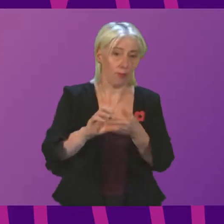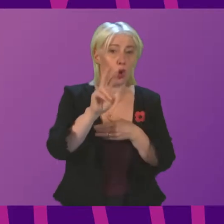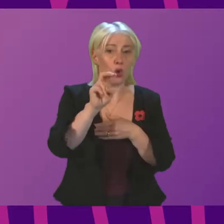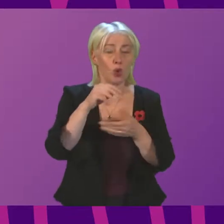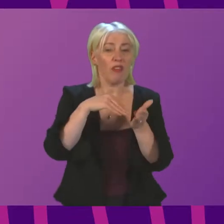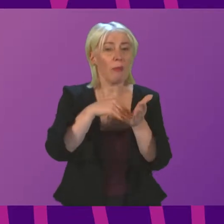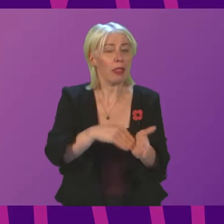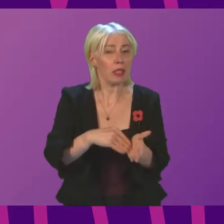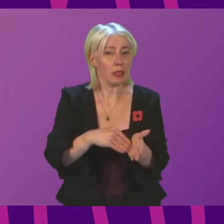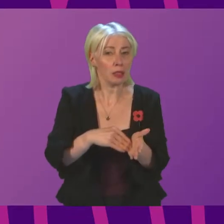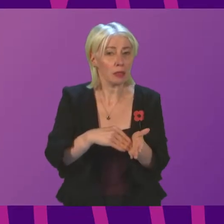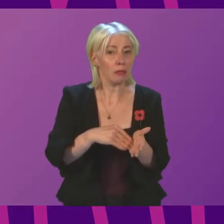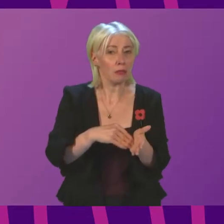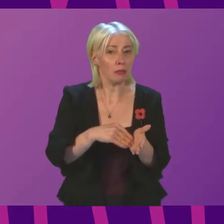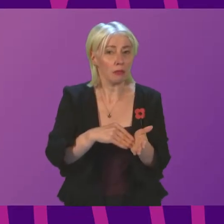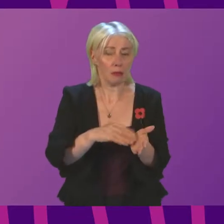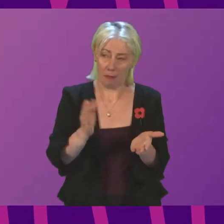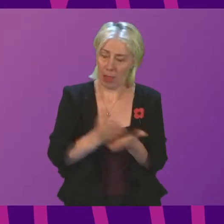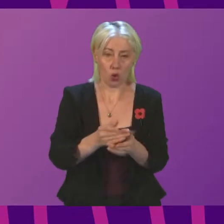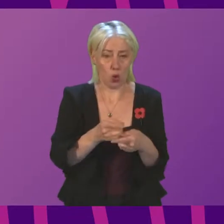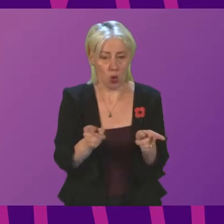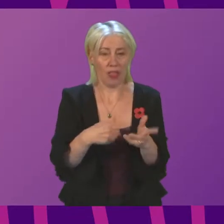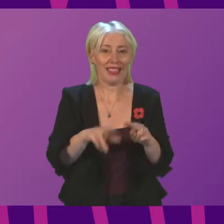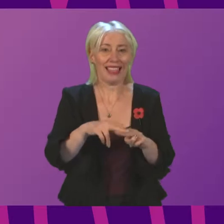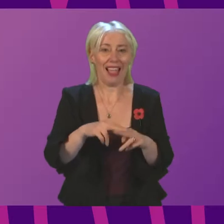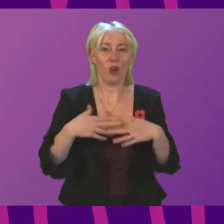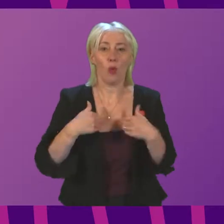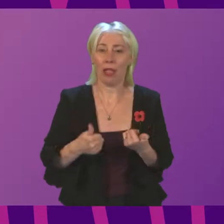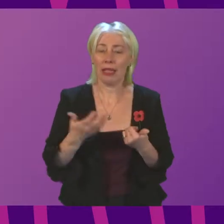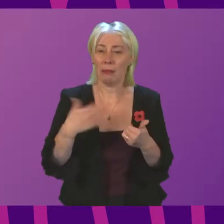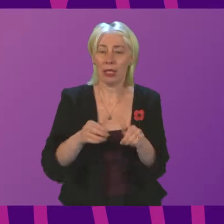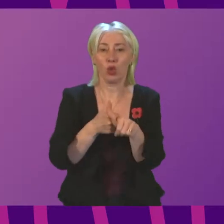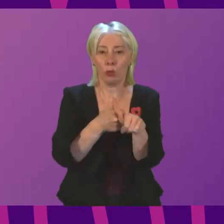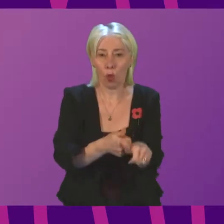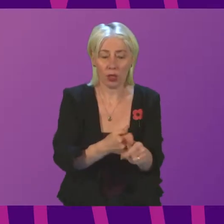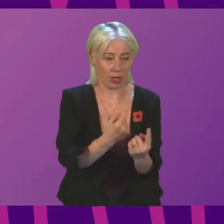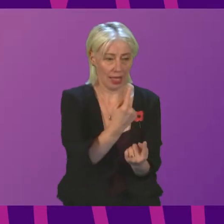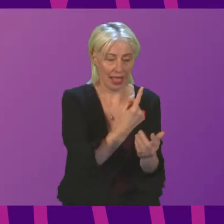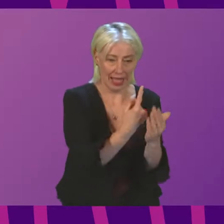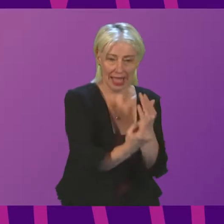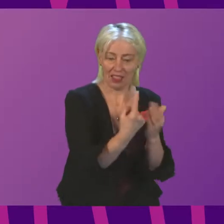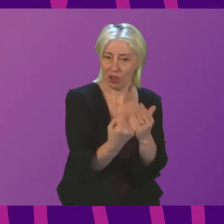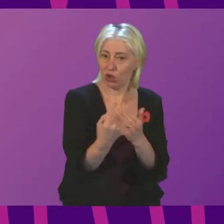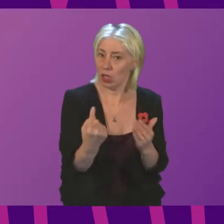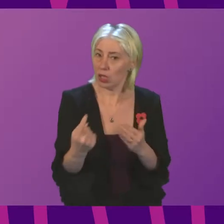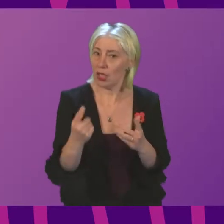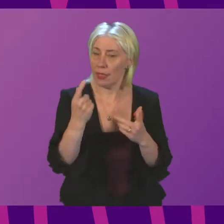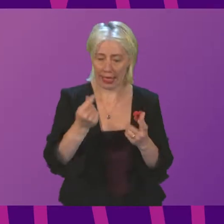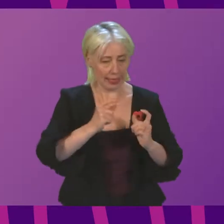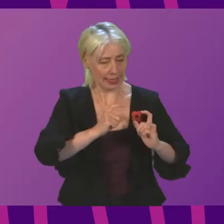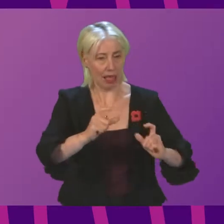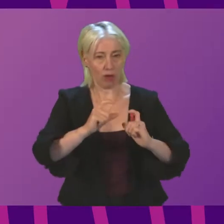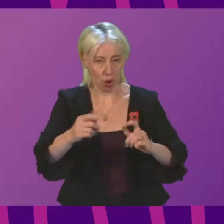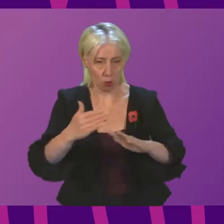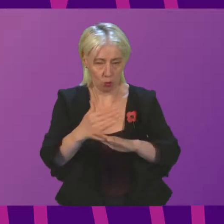million investment to make sure that staff wellbeing was supported and individuals could be enabled to continue their